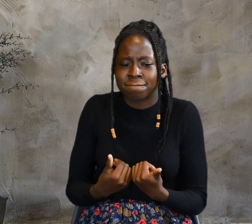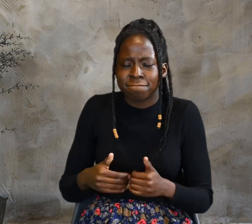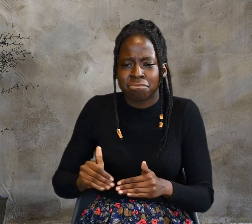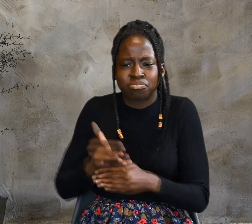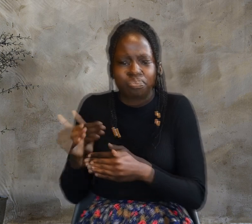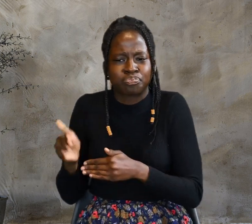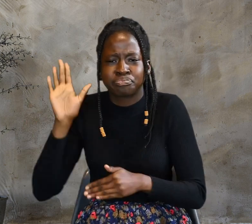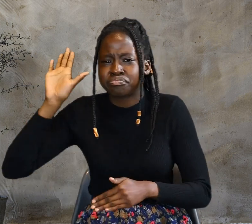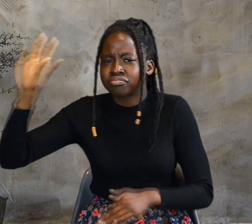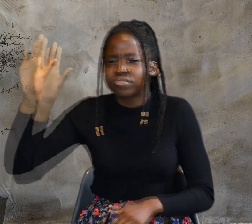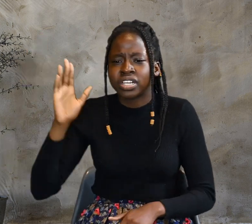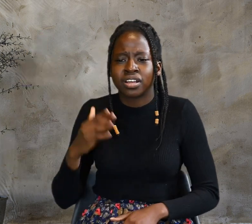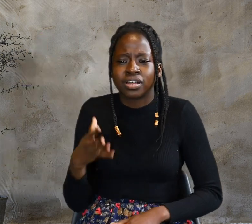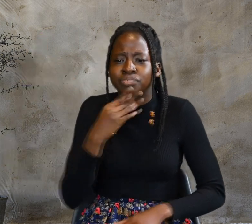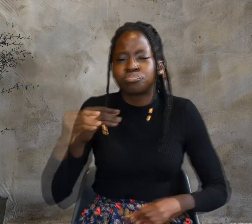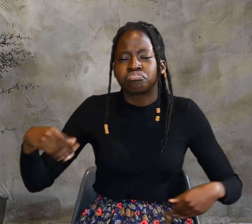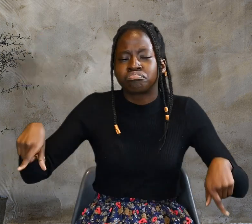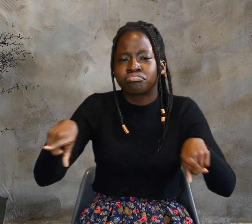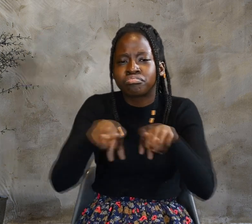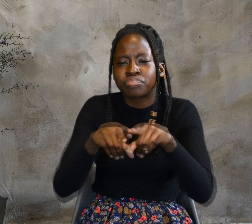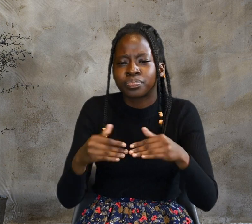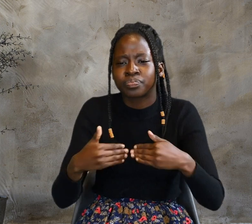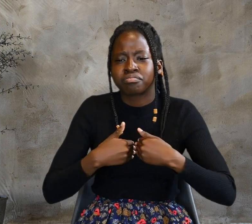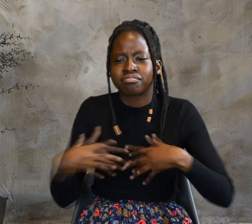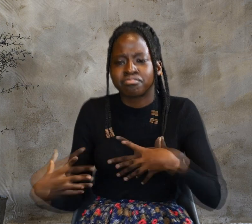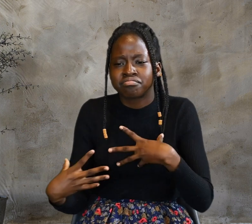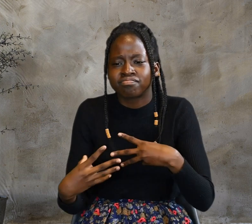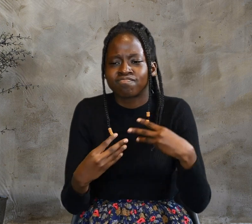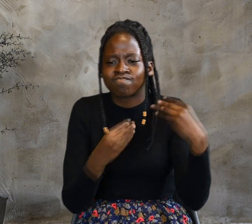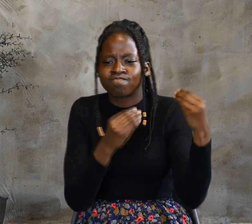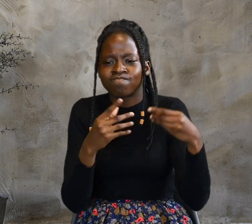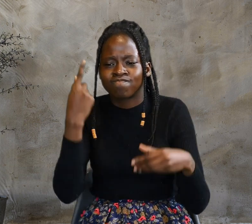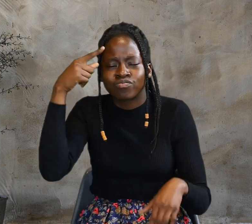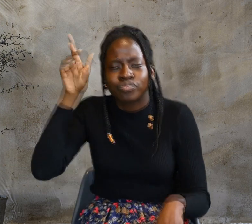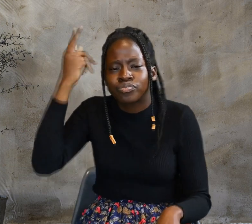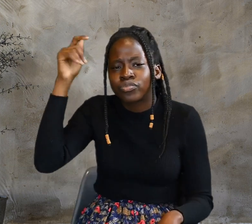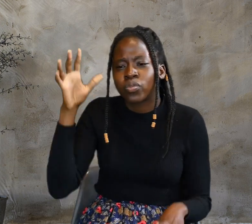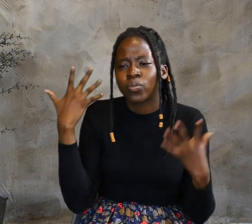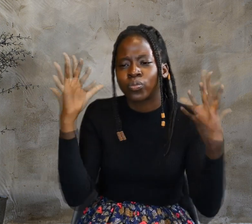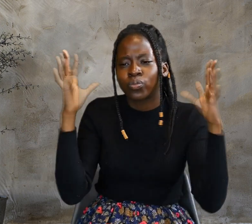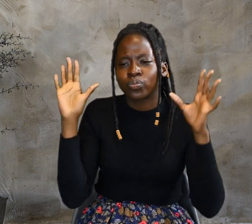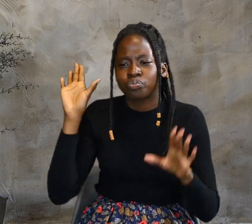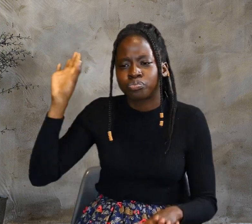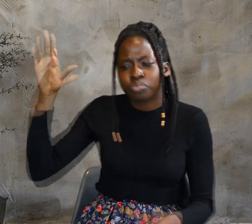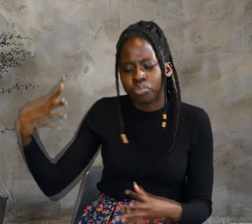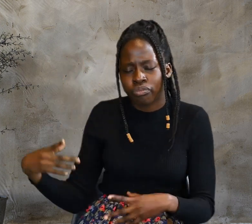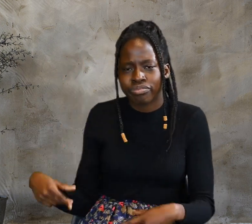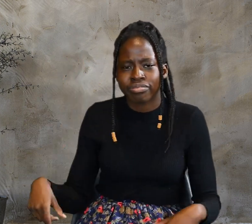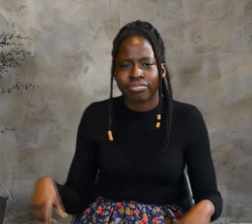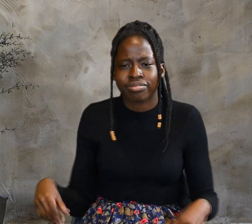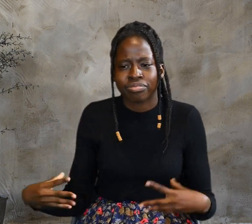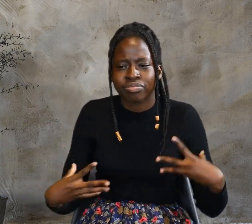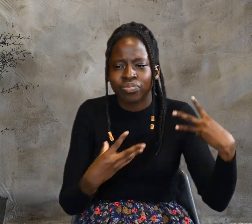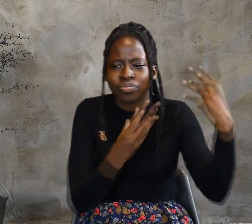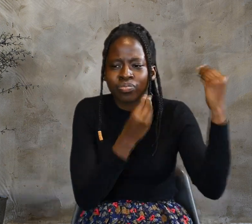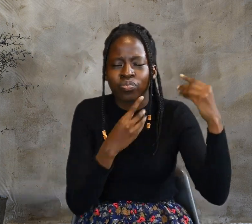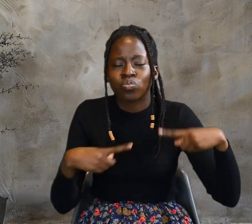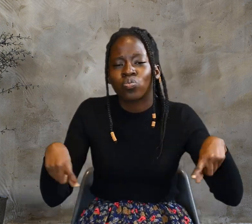after his brothers had left for the festival, he went also, not publicly, but in secret.